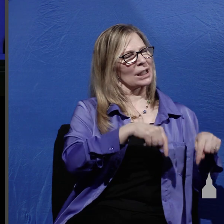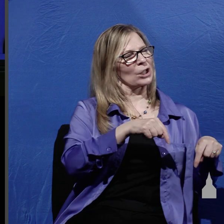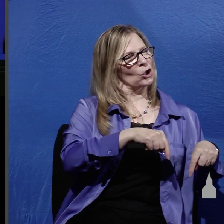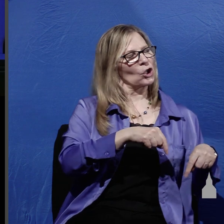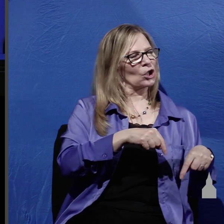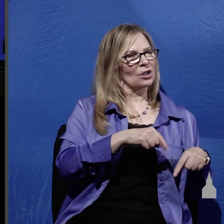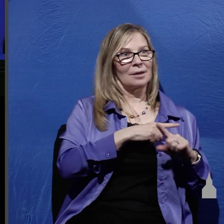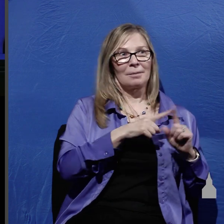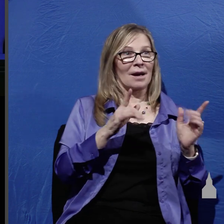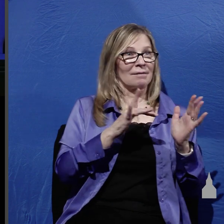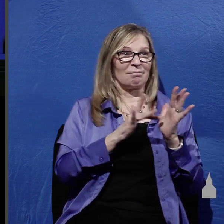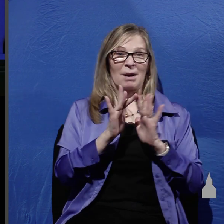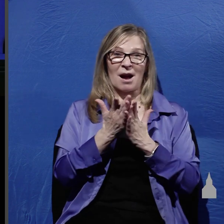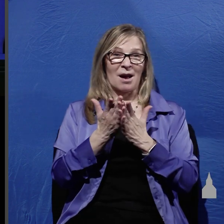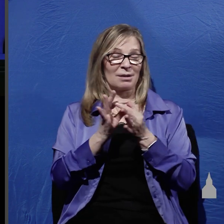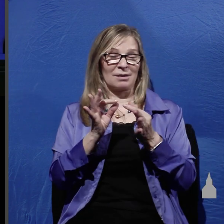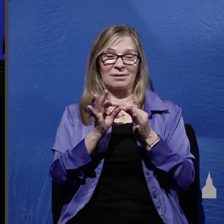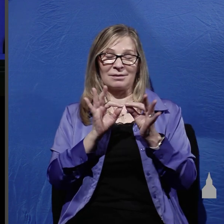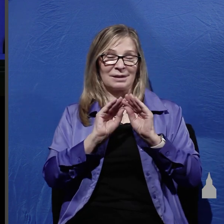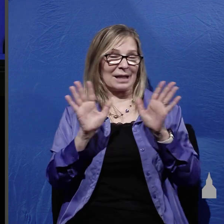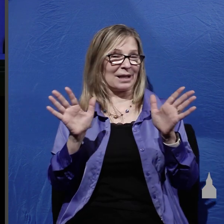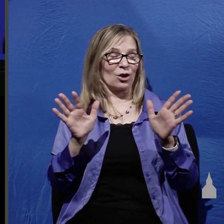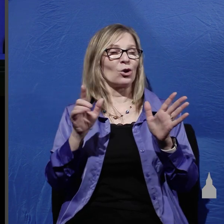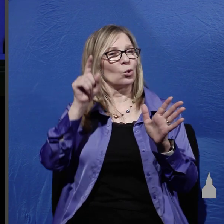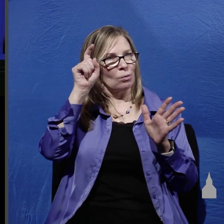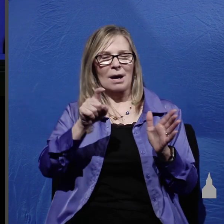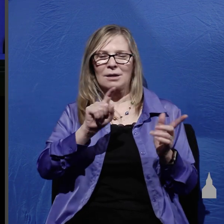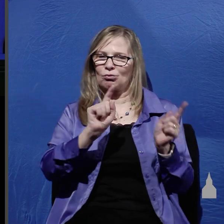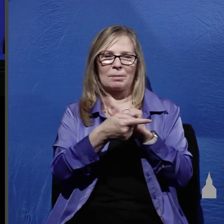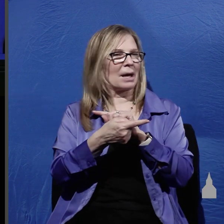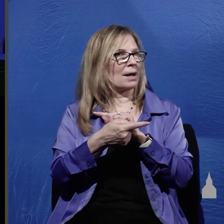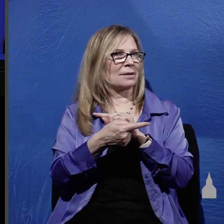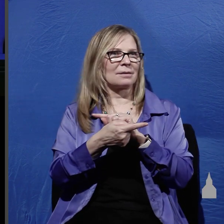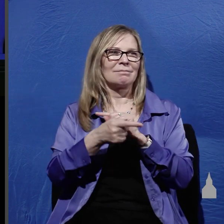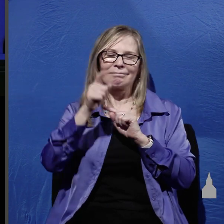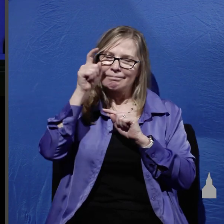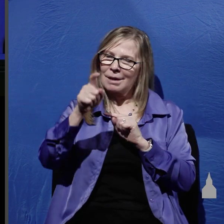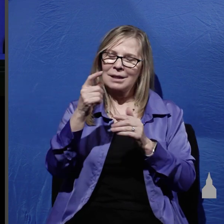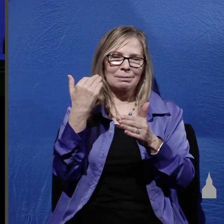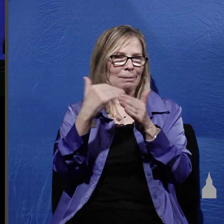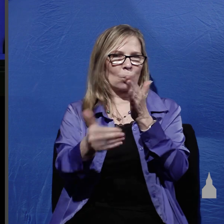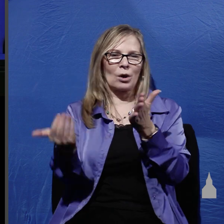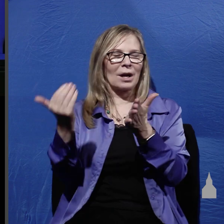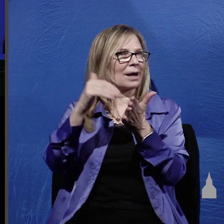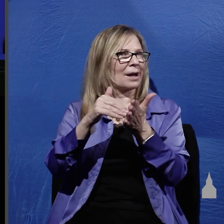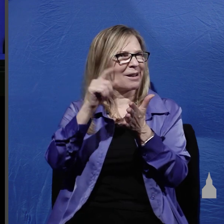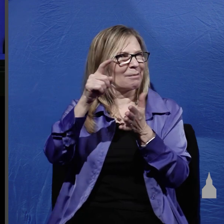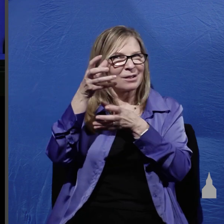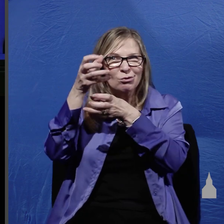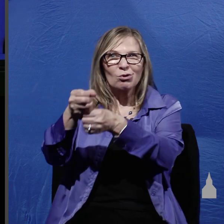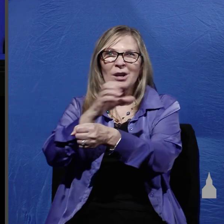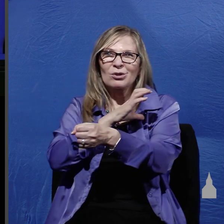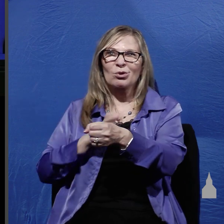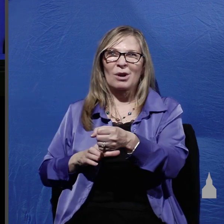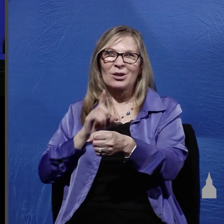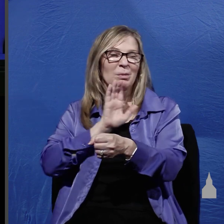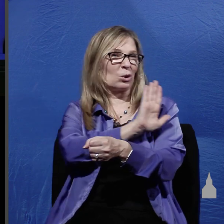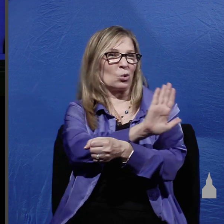but the Bible tells you that you must repent you must be born again you must trust Christ to be your Lord and Savior so I